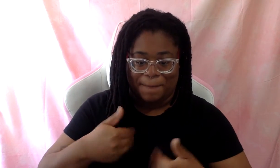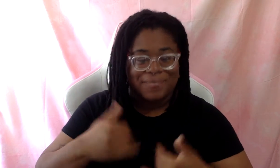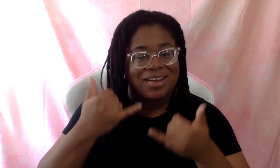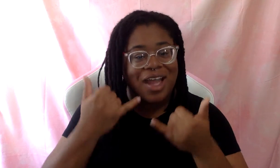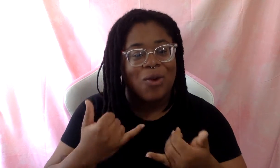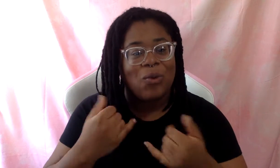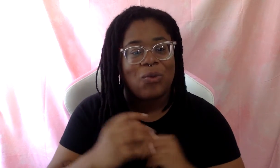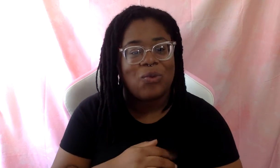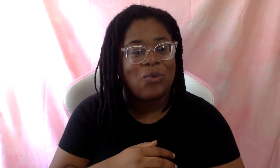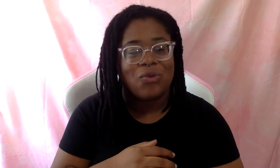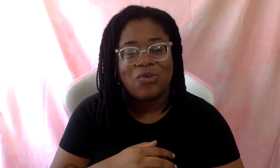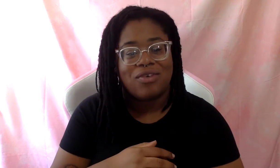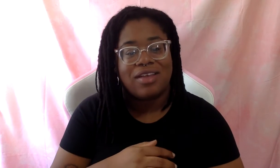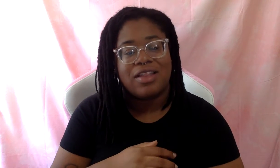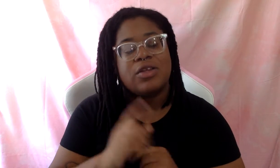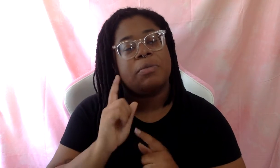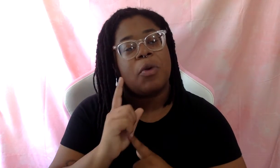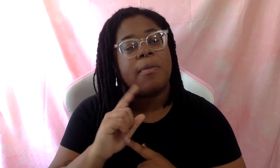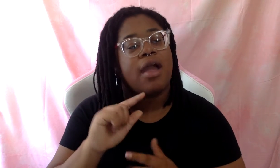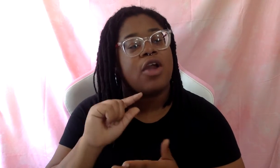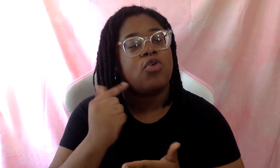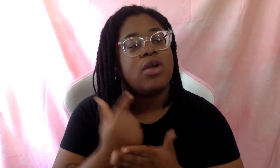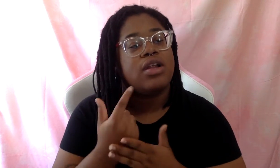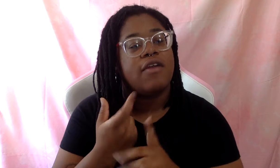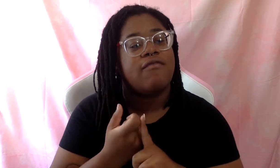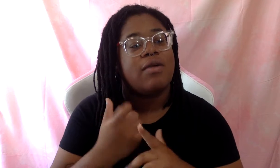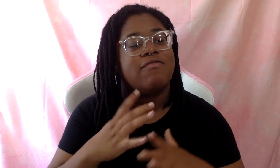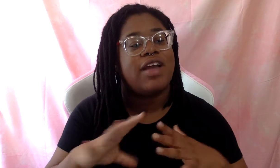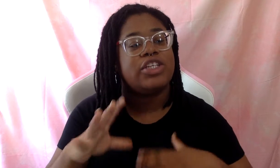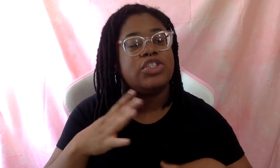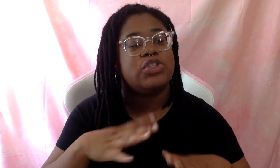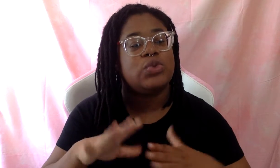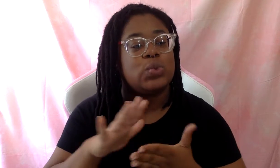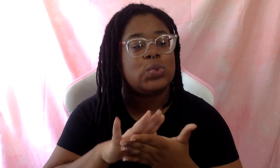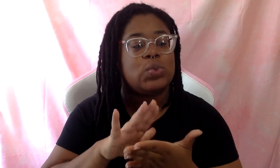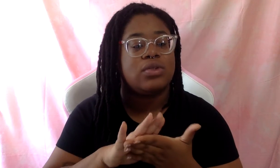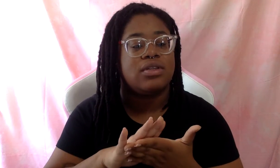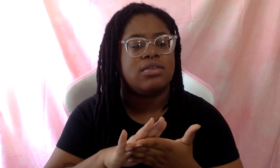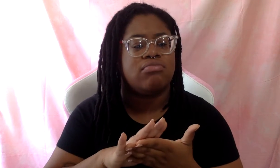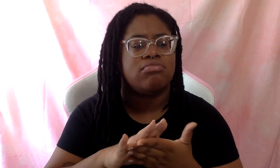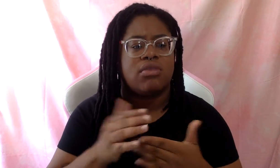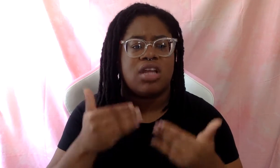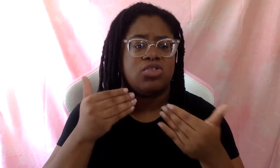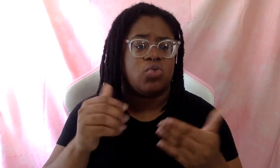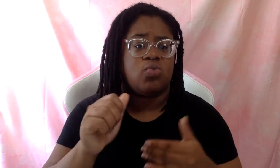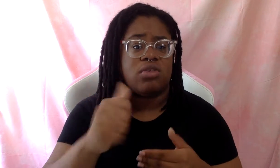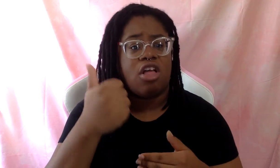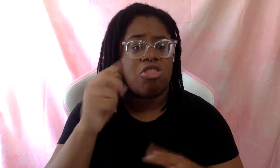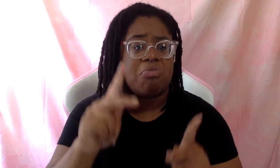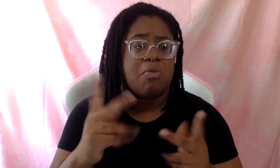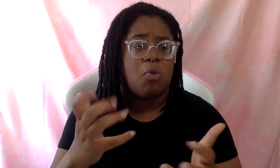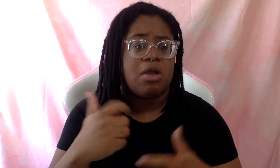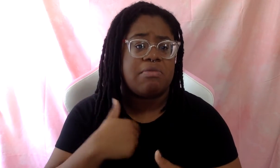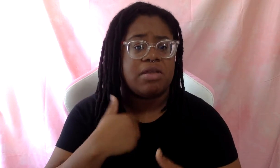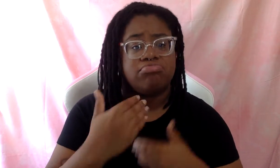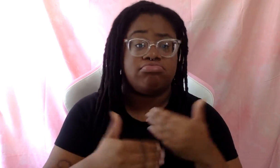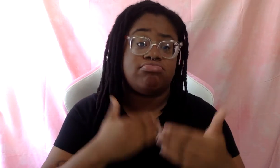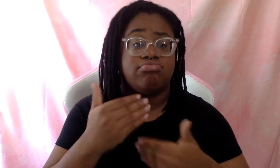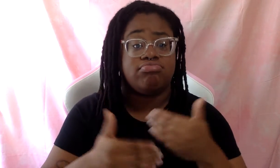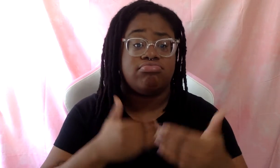I, there was this moment where I graduated from fashion school and I did what other people wanted me to do. And it got me, I